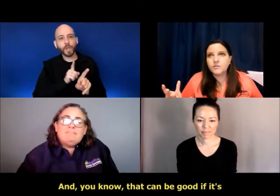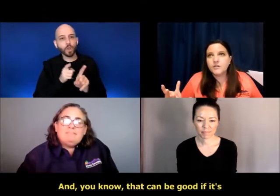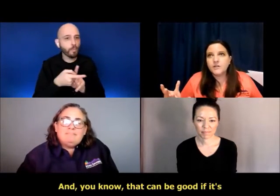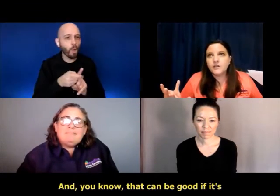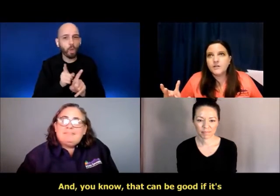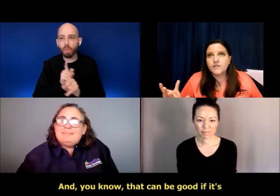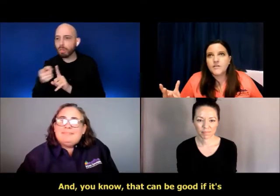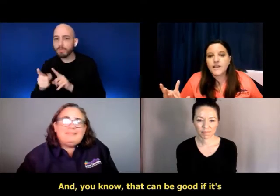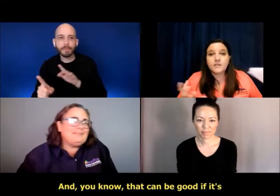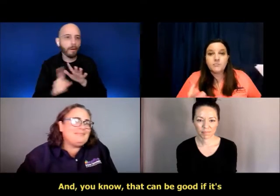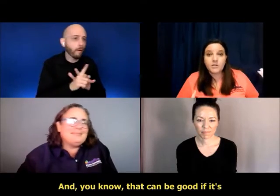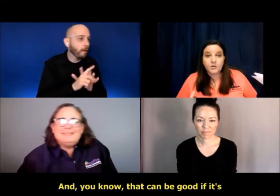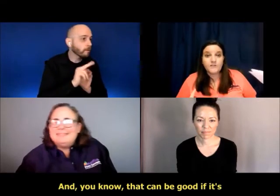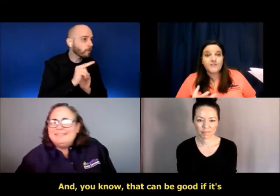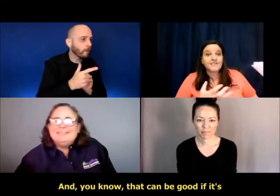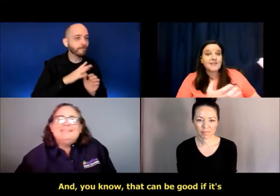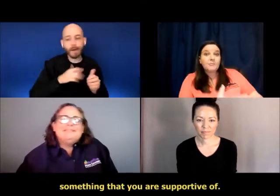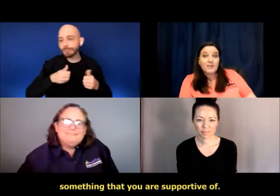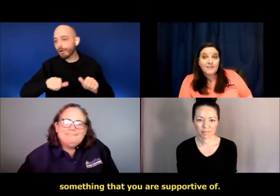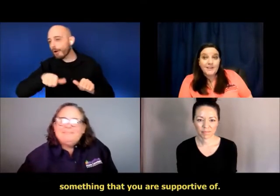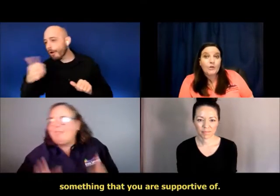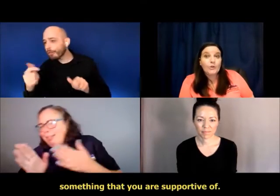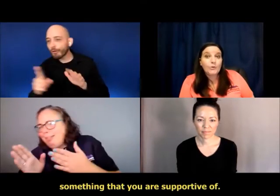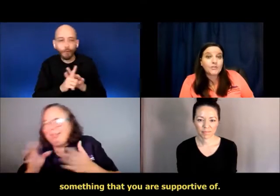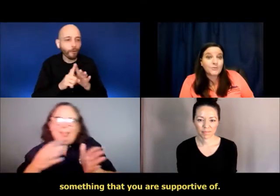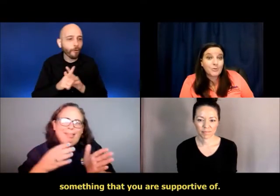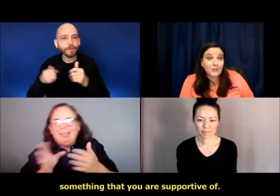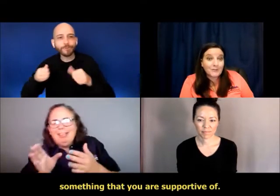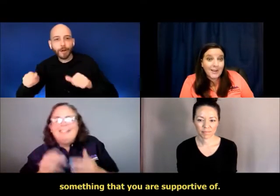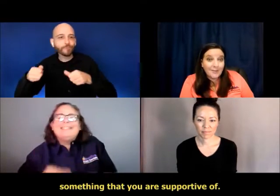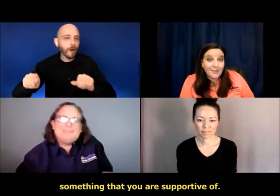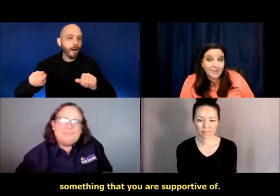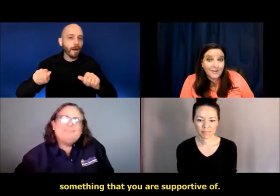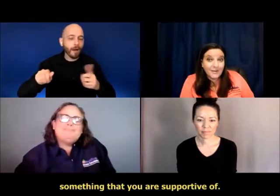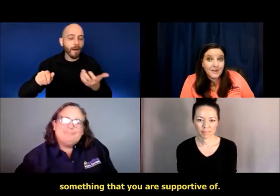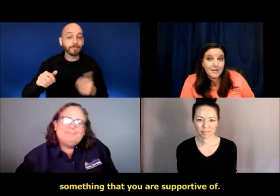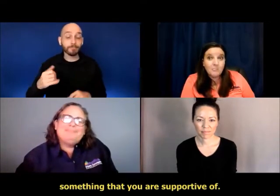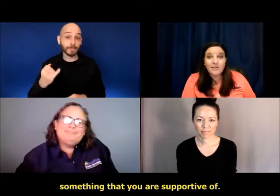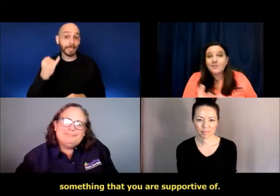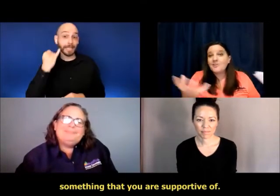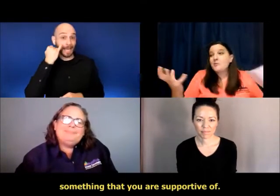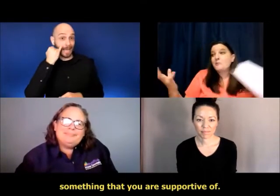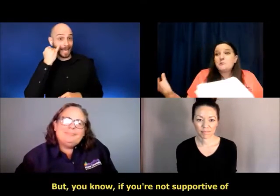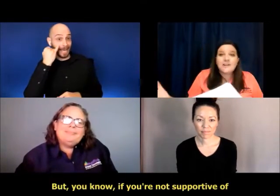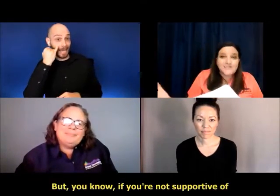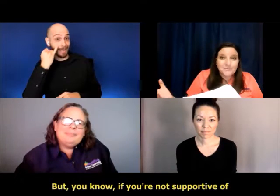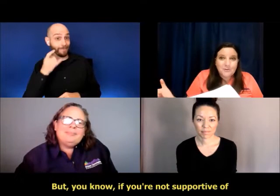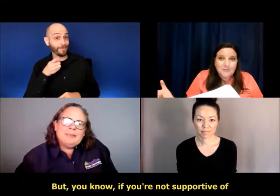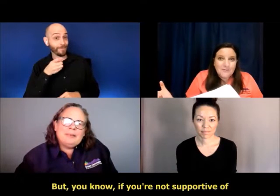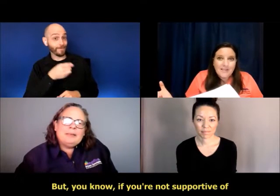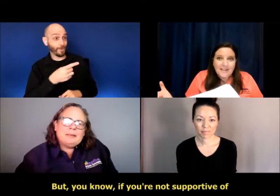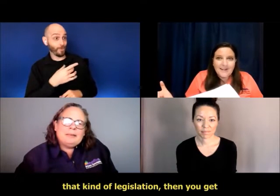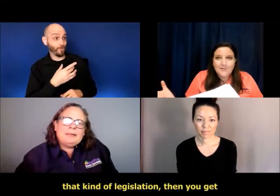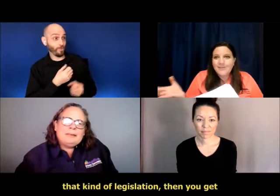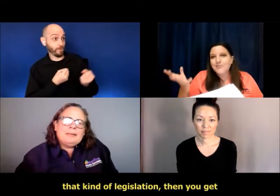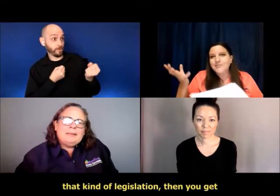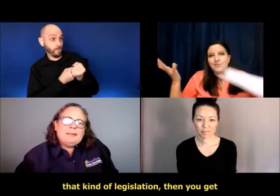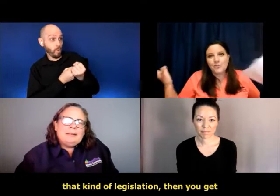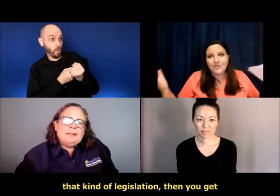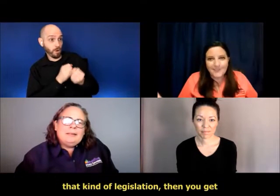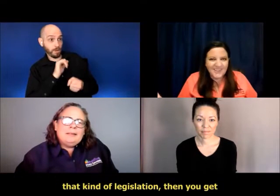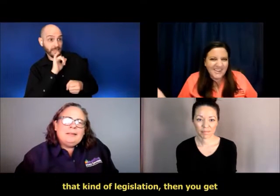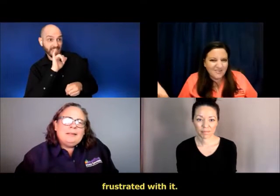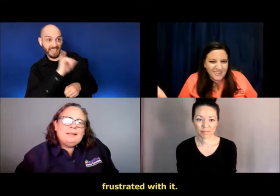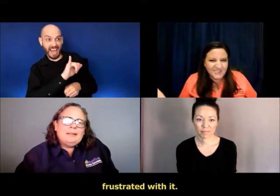And, you know, that can be good if it's something that you are supportive of. But, you know, if you're not supportive of that kind of